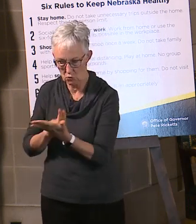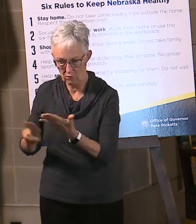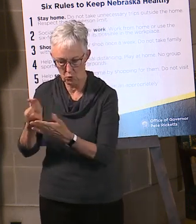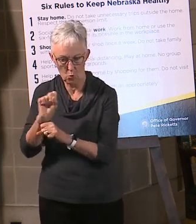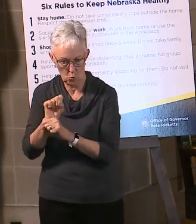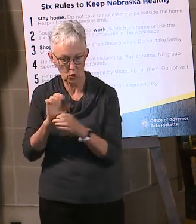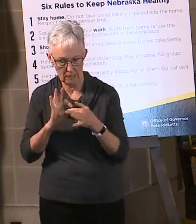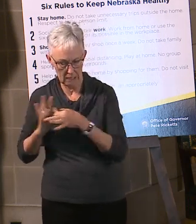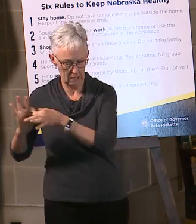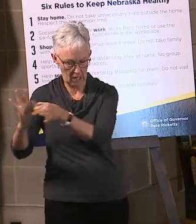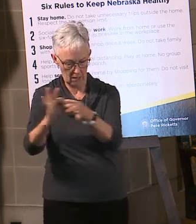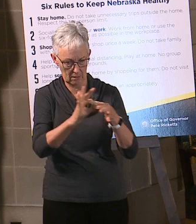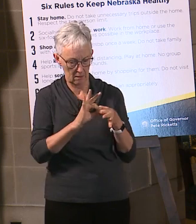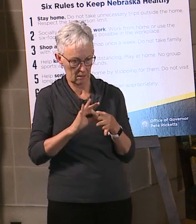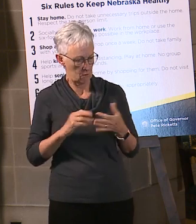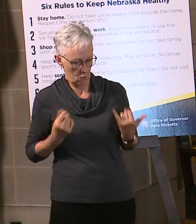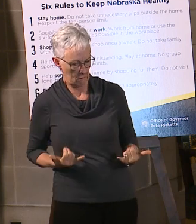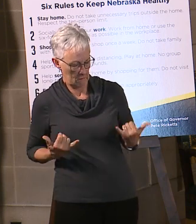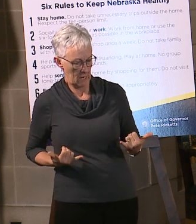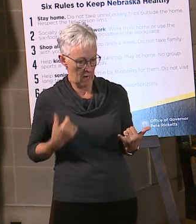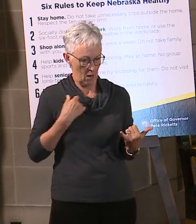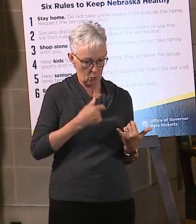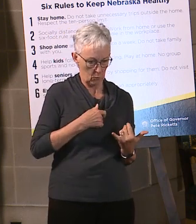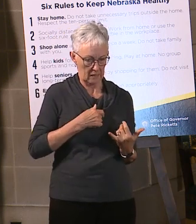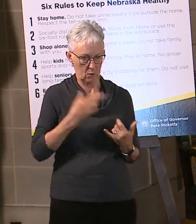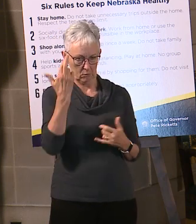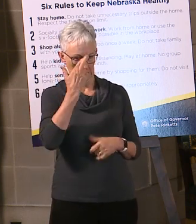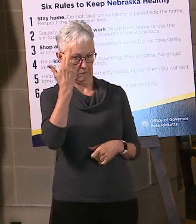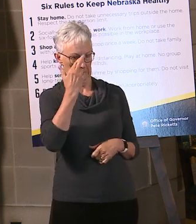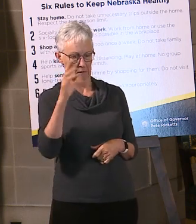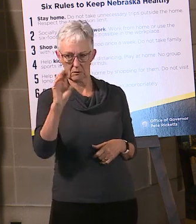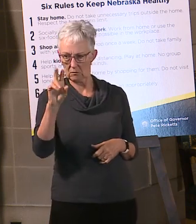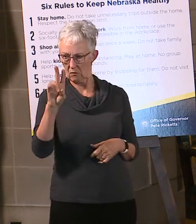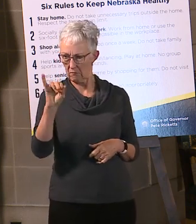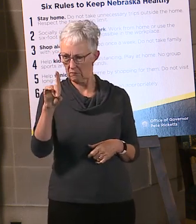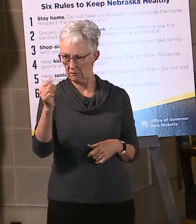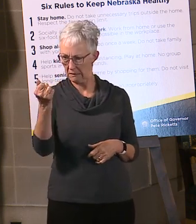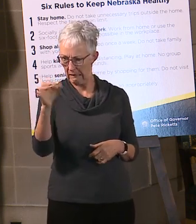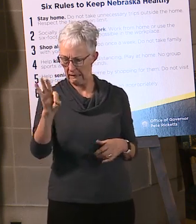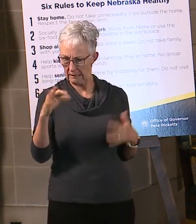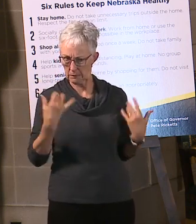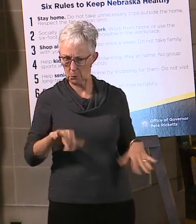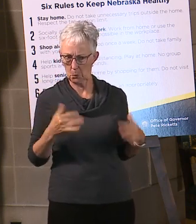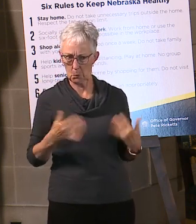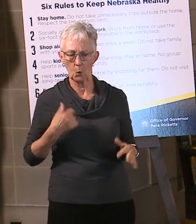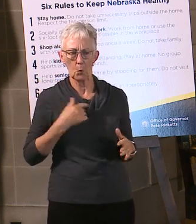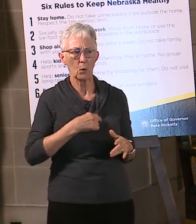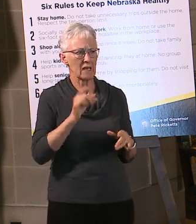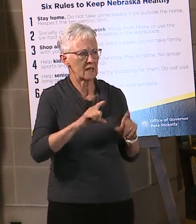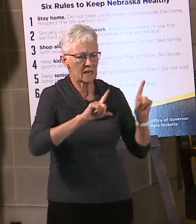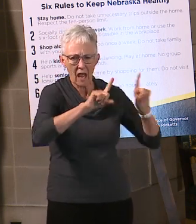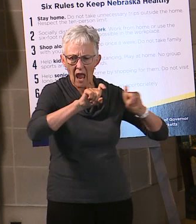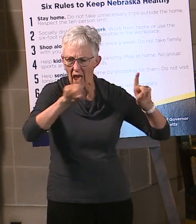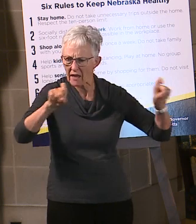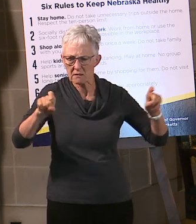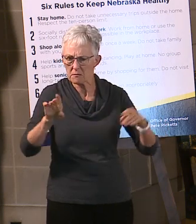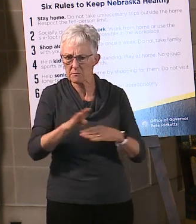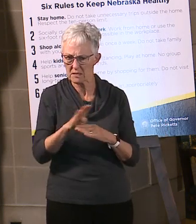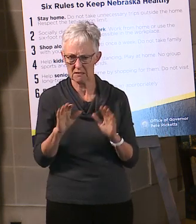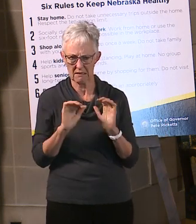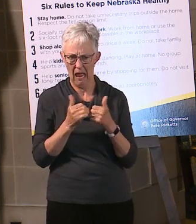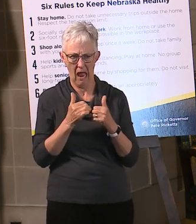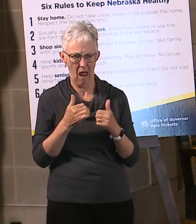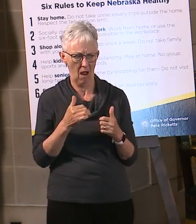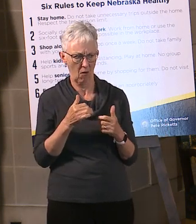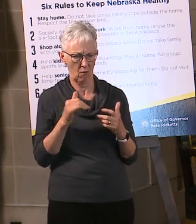COVID-19 on businesses and organizations in Nebraska. The survey, which the Governor helped us kick